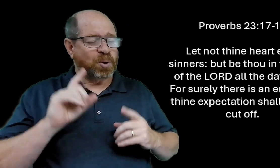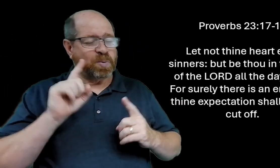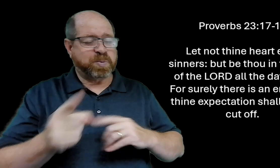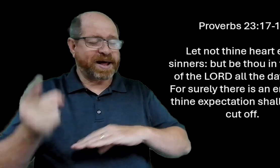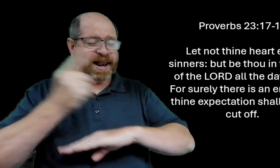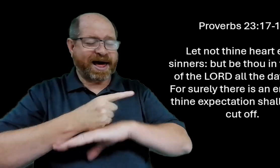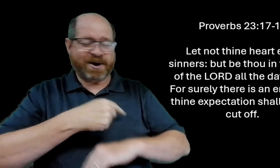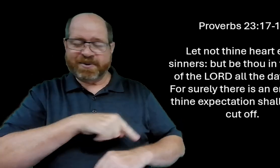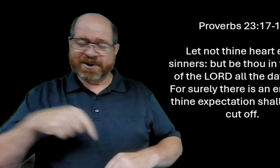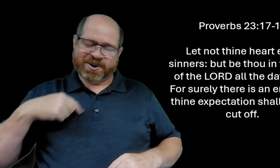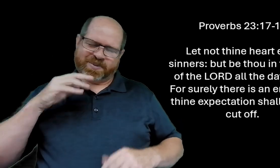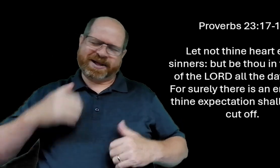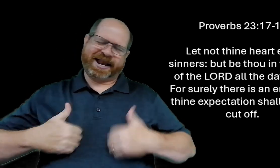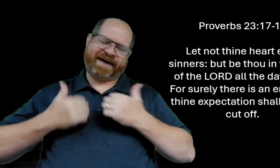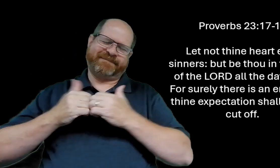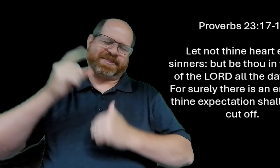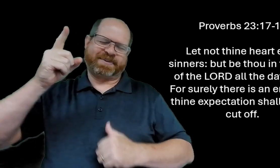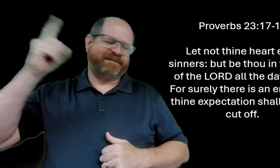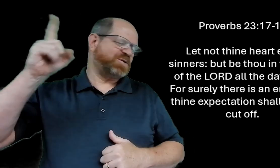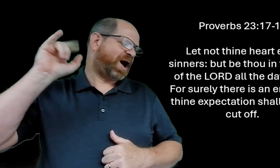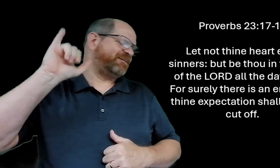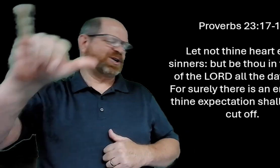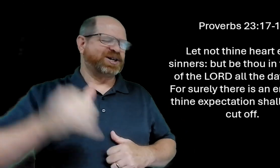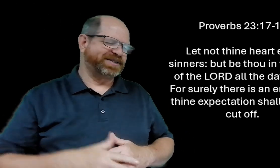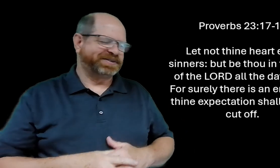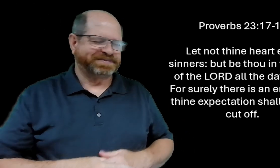end and one day we're going to live with you forever